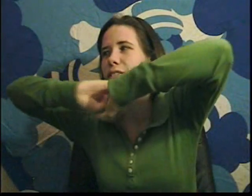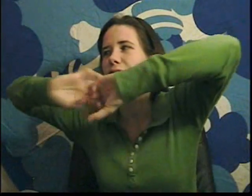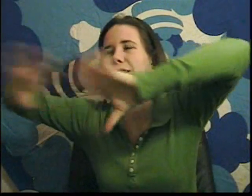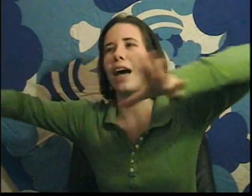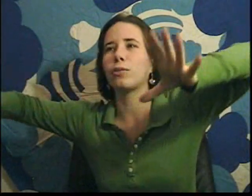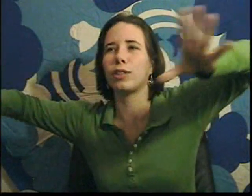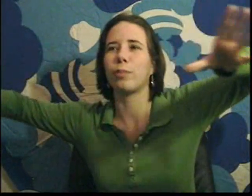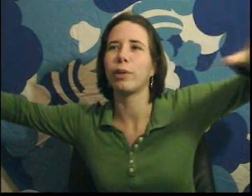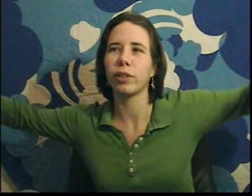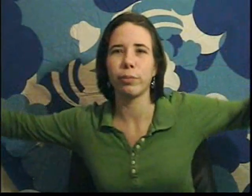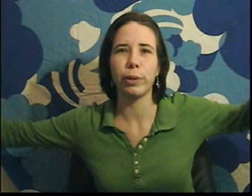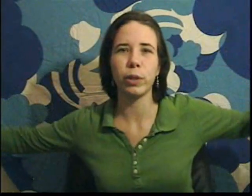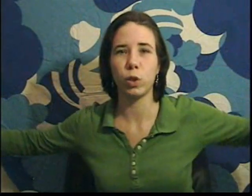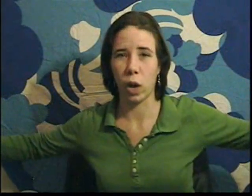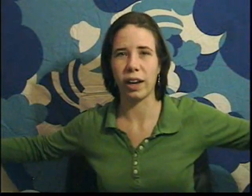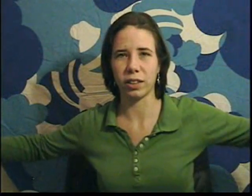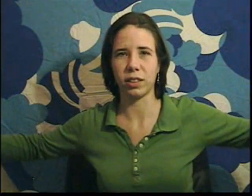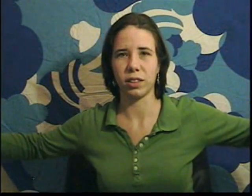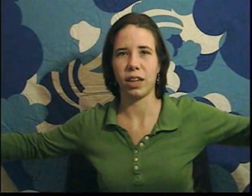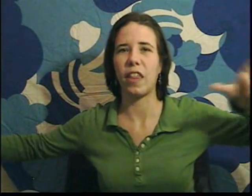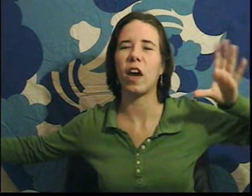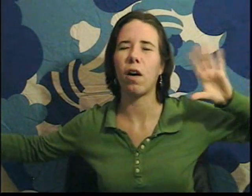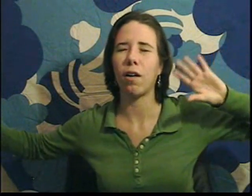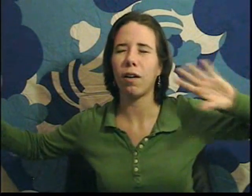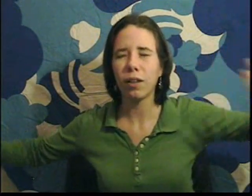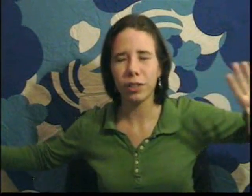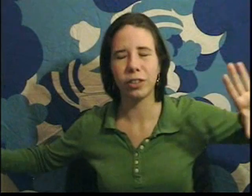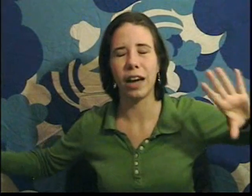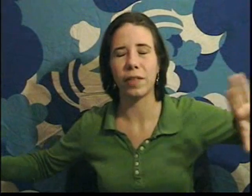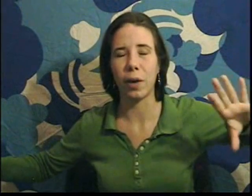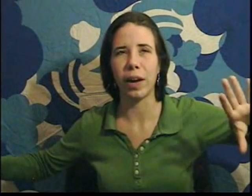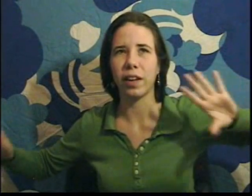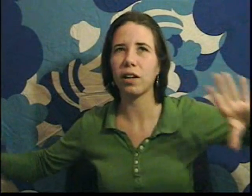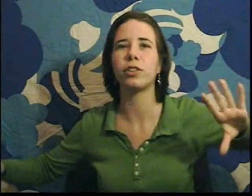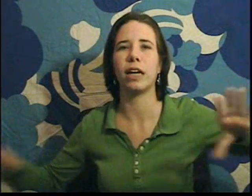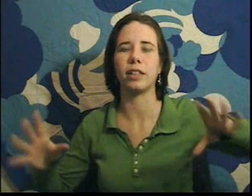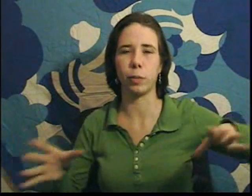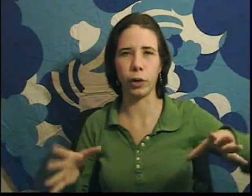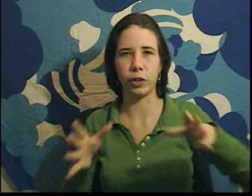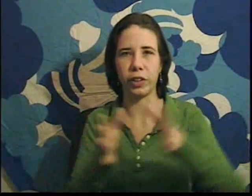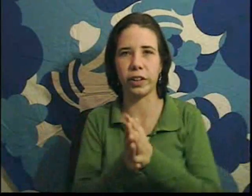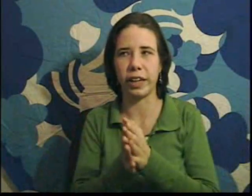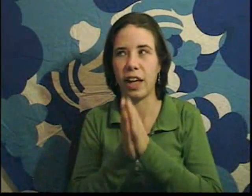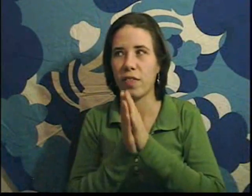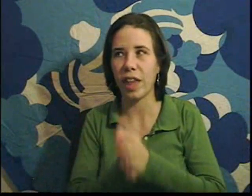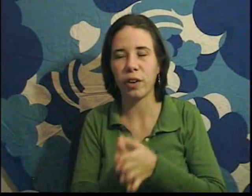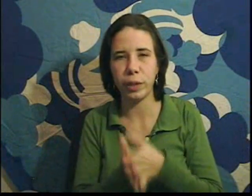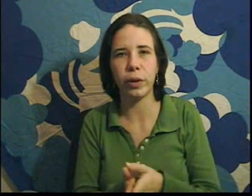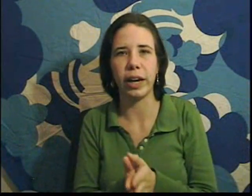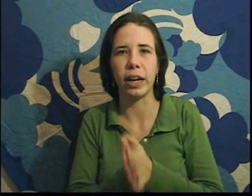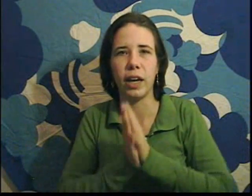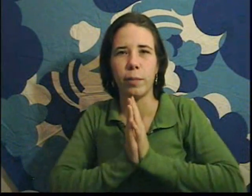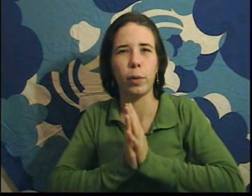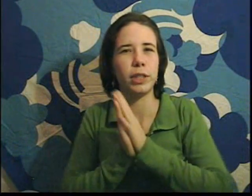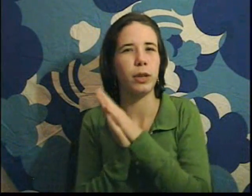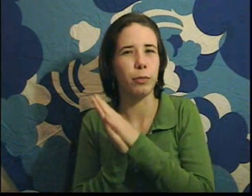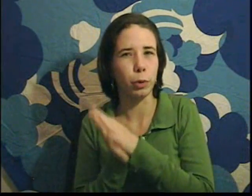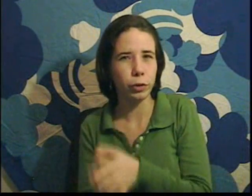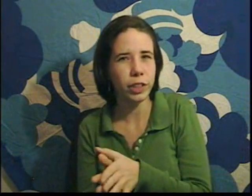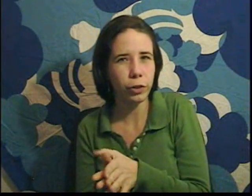a thousand, a million, billion triangles, and they all turned out that way, they all turned out to support your theory, that would be great. But would you have proven